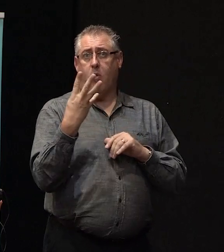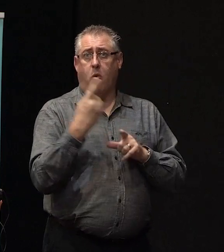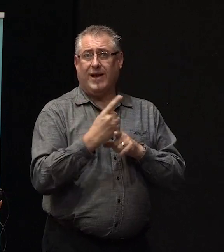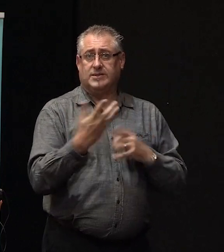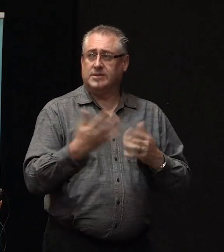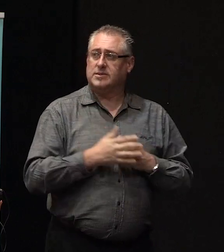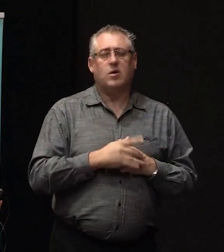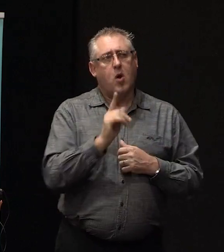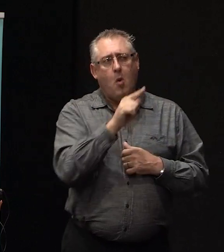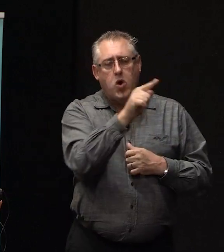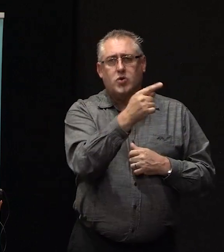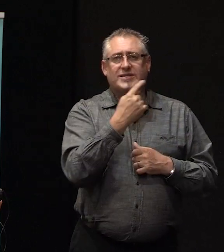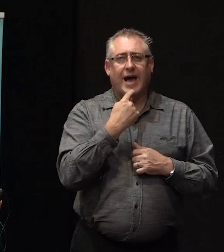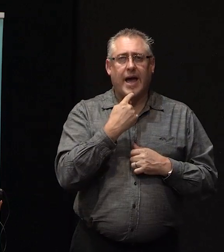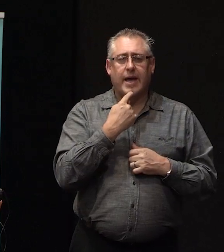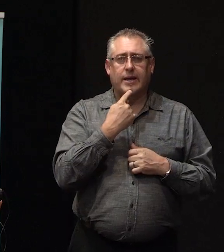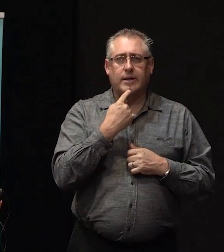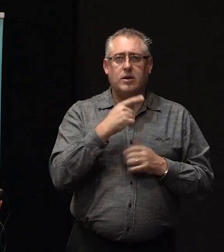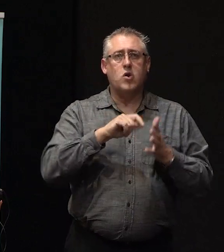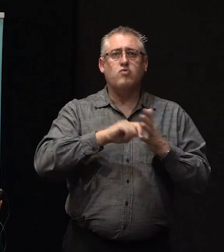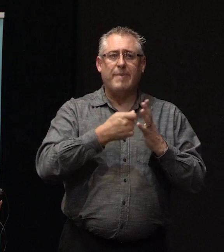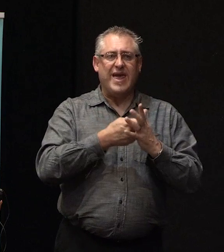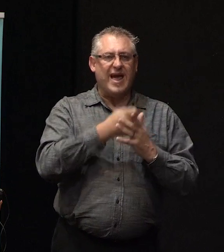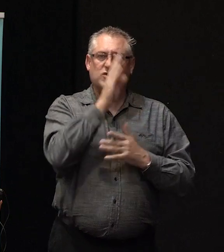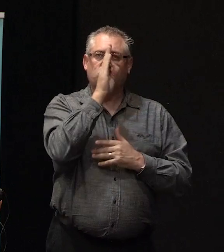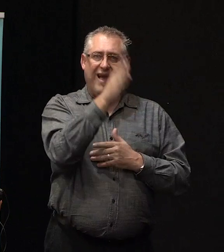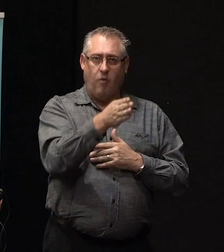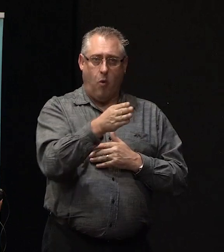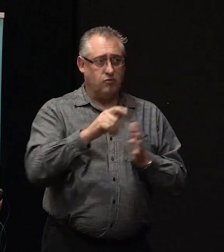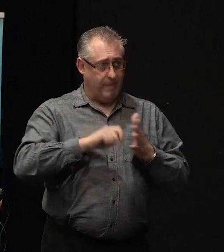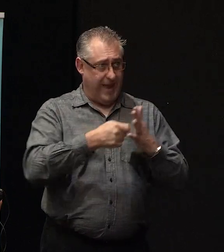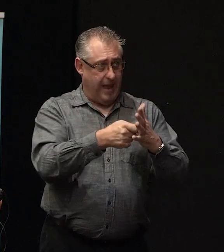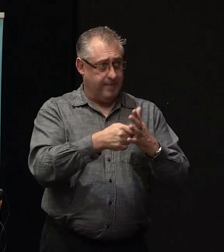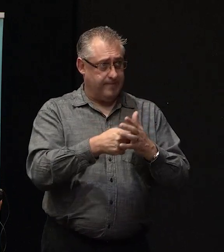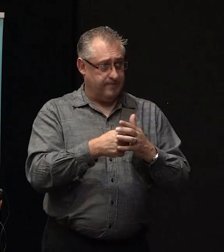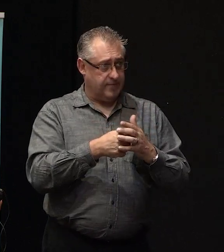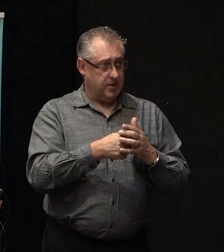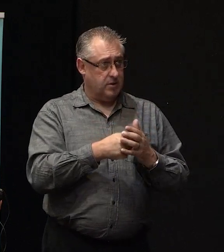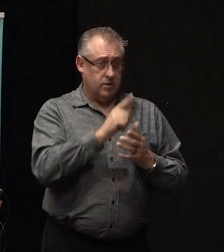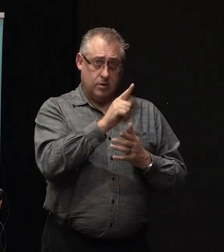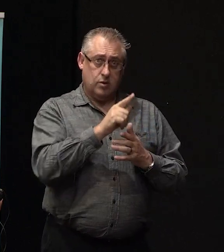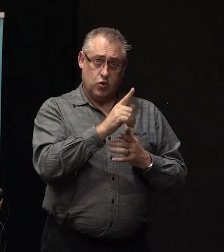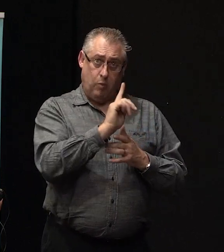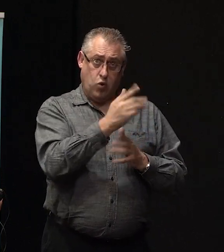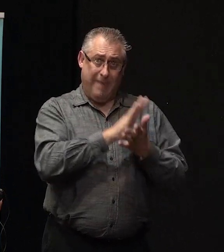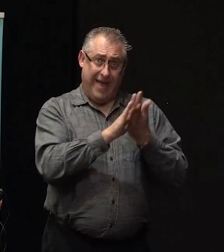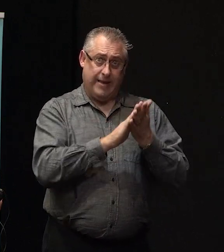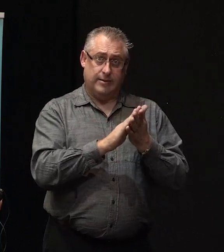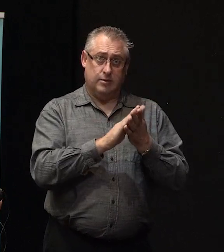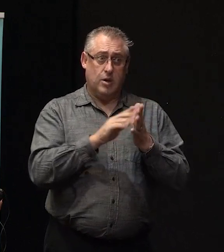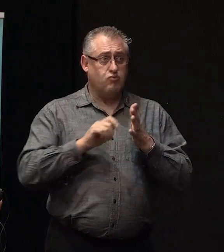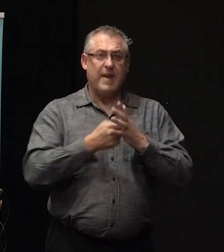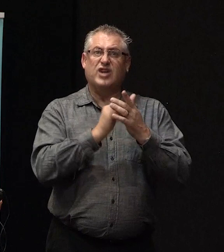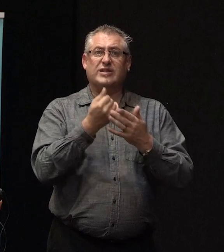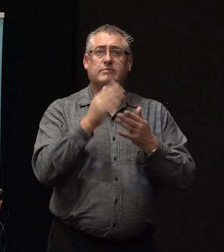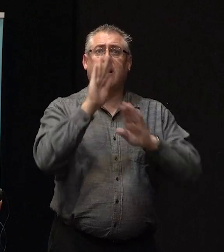So what you're saying is your repeal is a pretty straightforward repair, sir? What you're saying is your repeal is a pretty straightforward one. It's replacing the